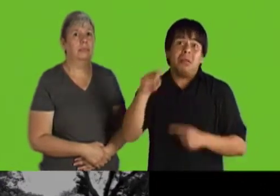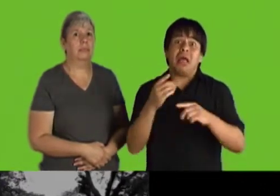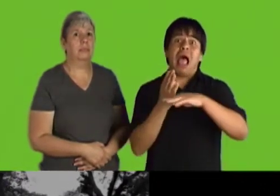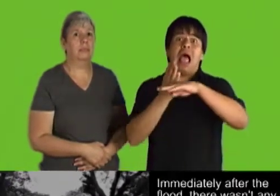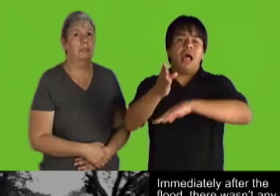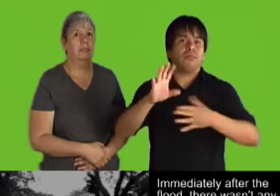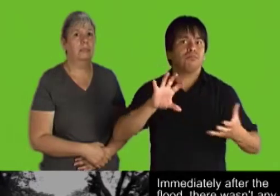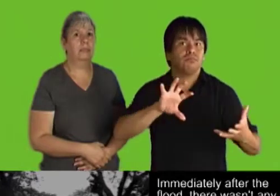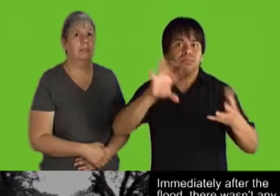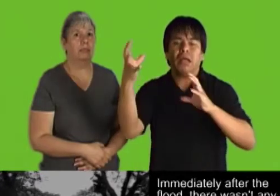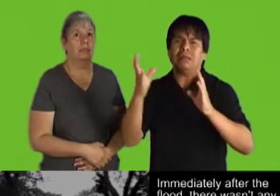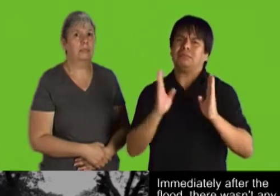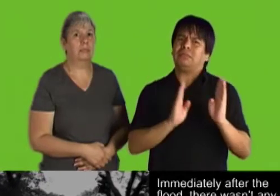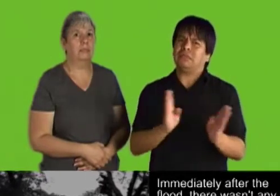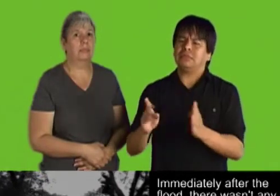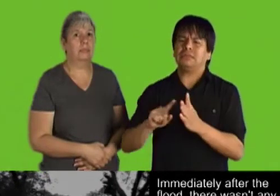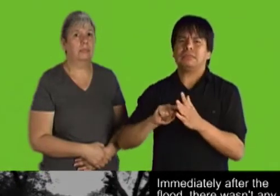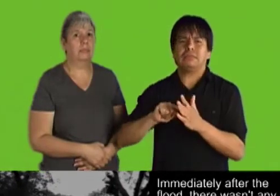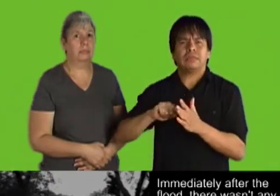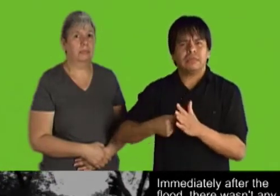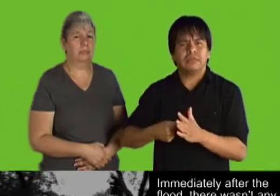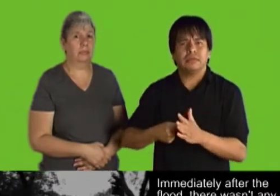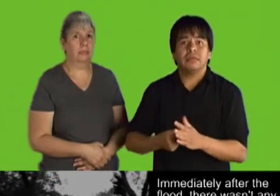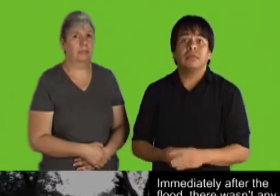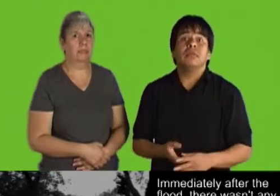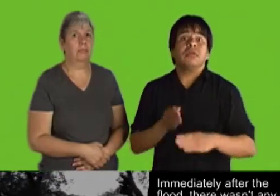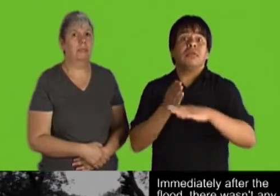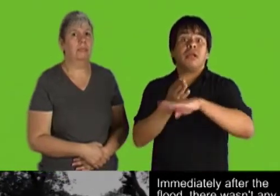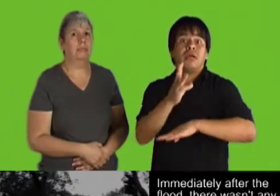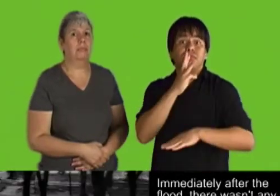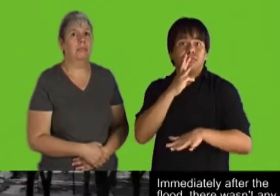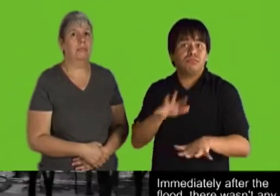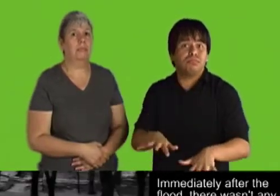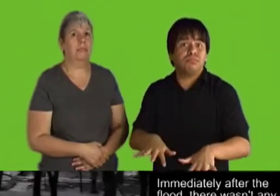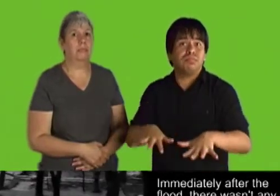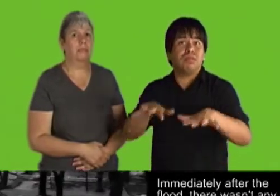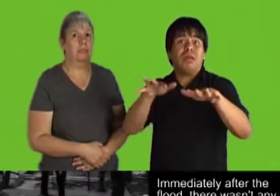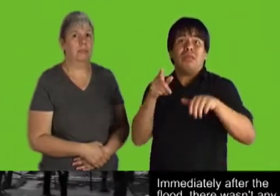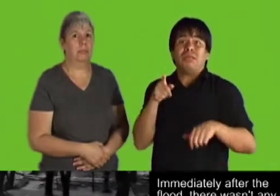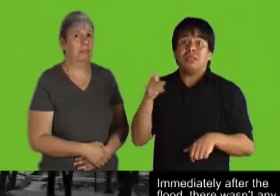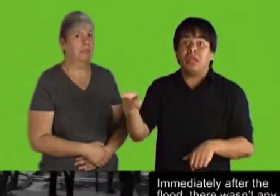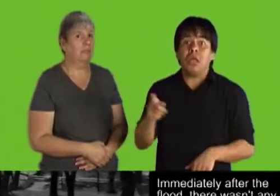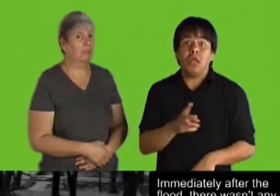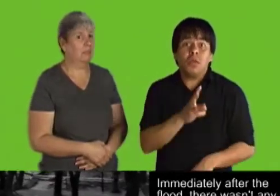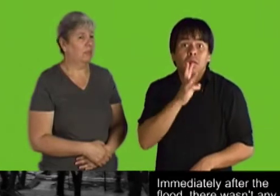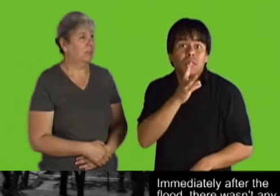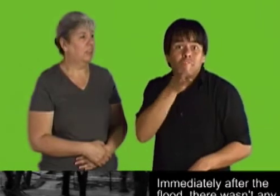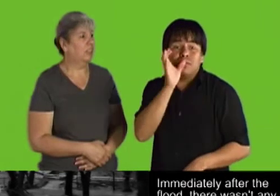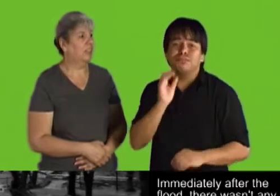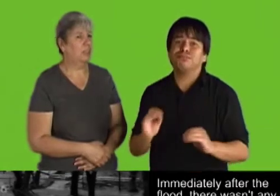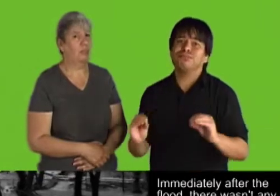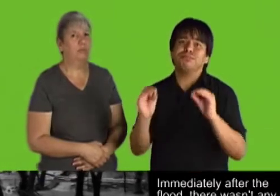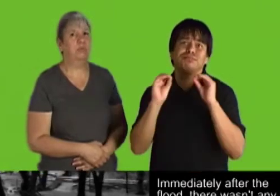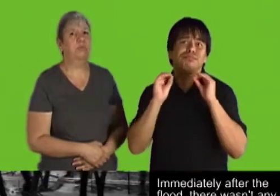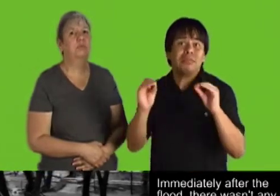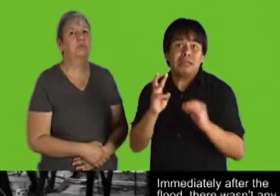Immediately after the flood, there wasn't any drinking water. The water was very contaminated.